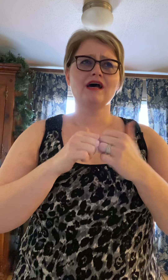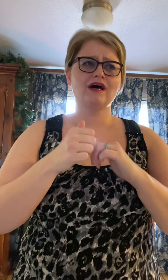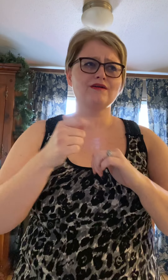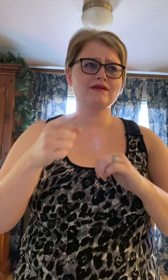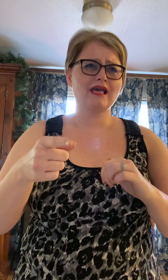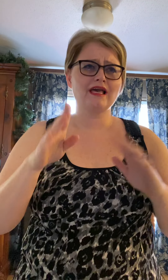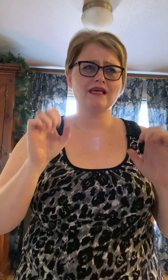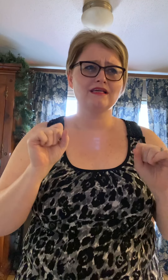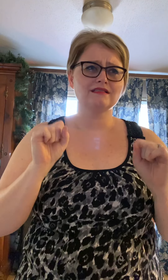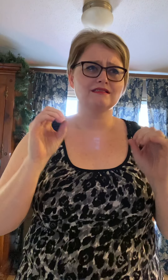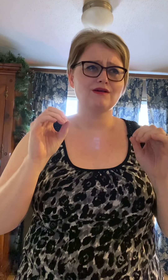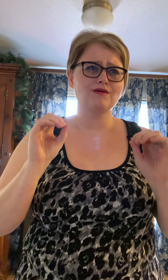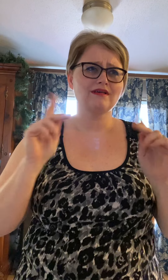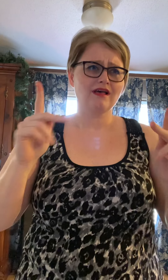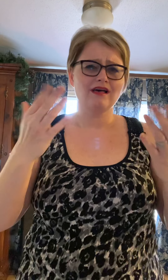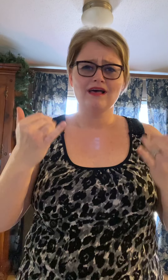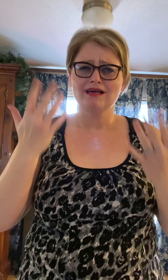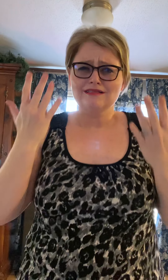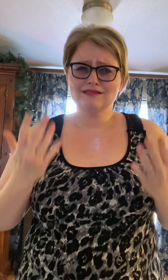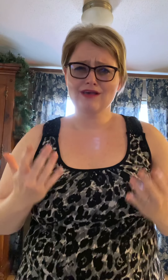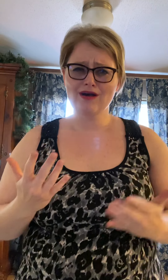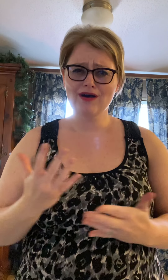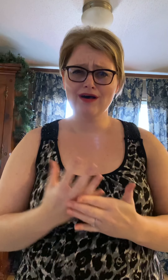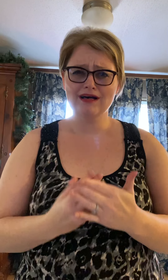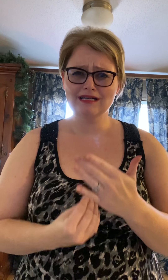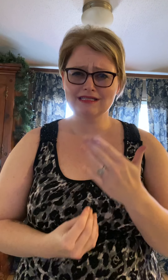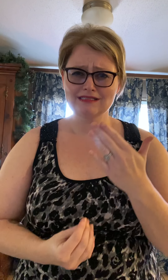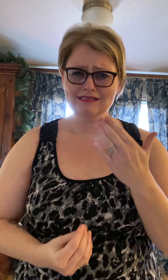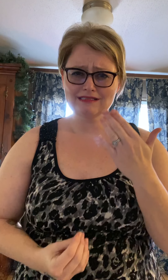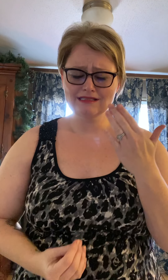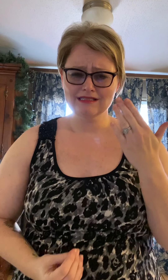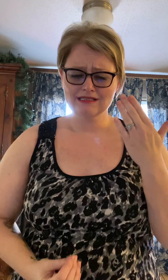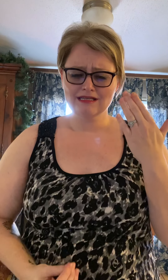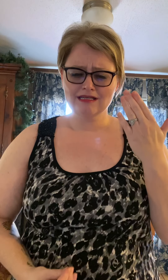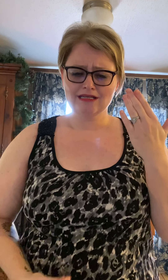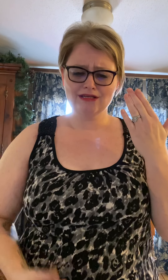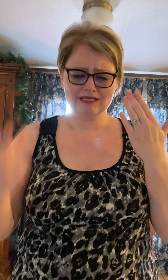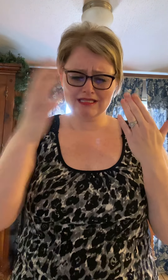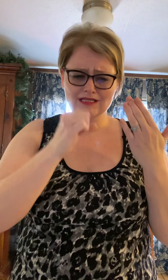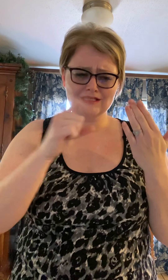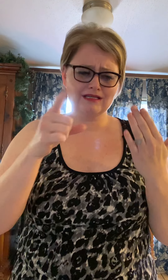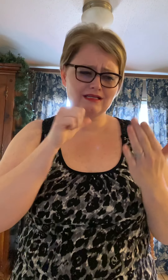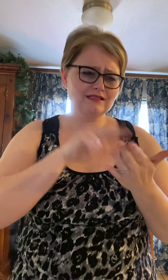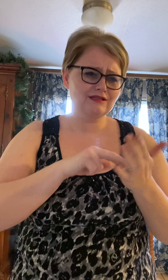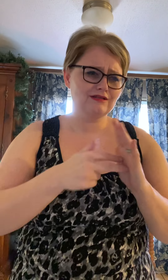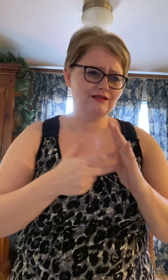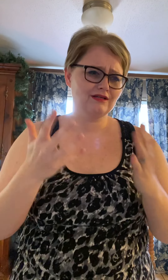okay And I bet I'm good Cause you didn't mean what you wrote And